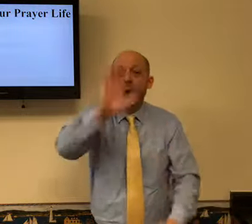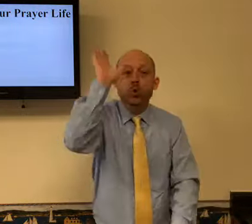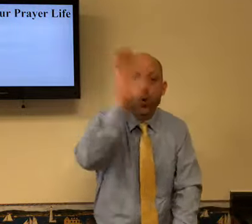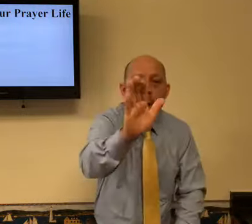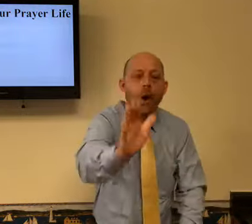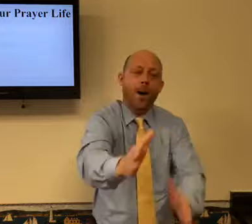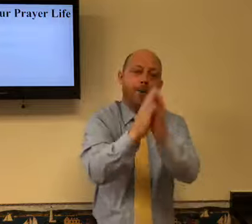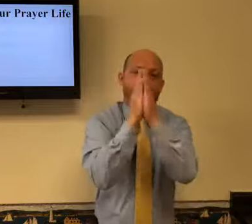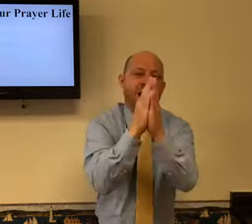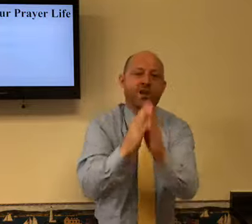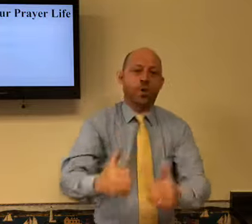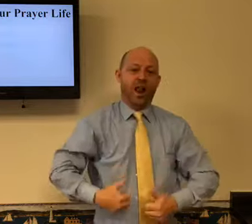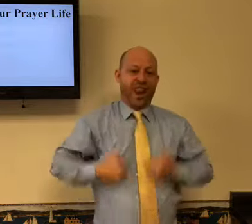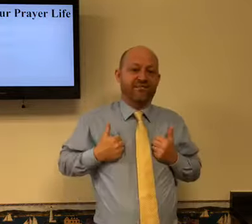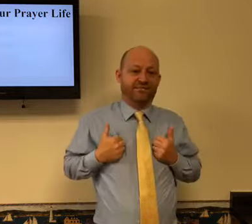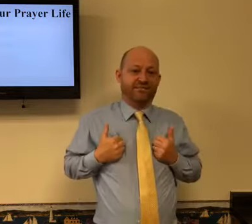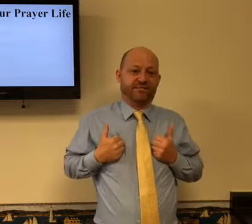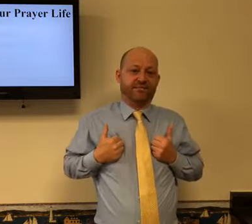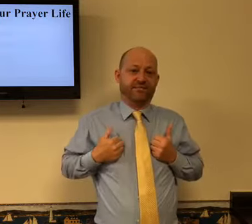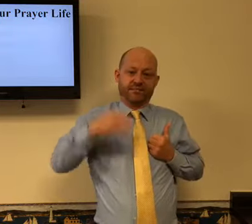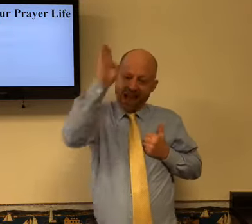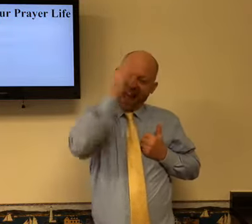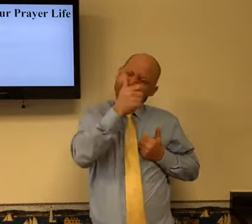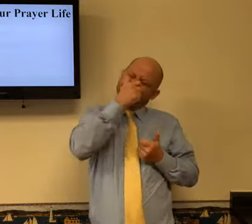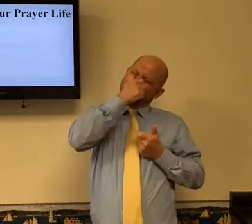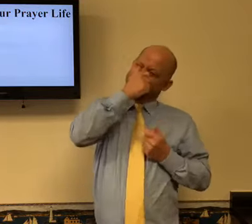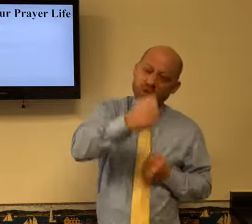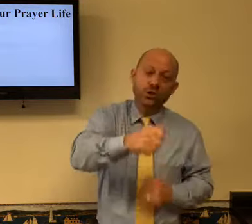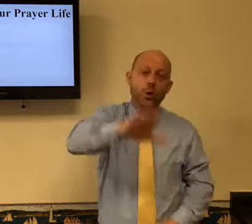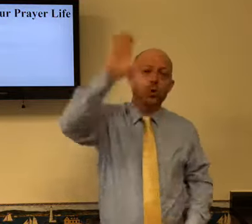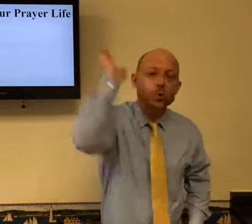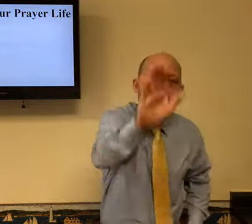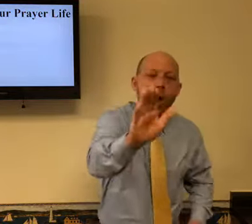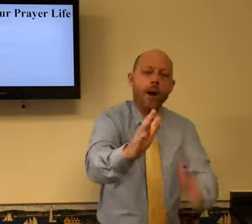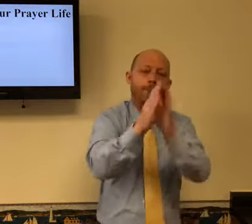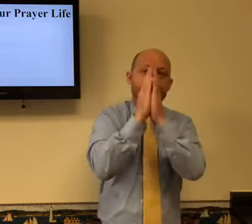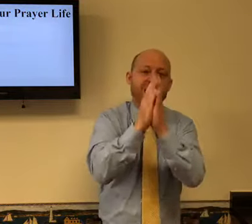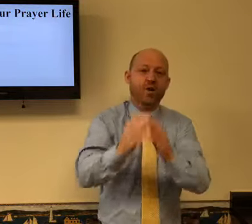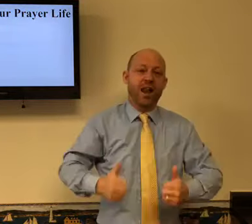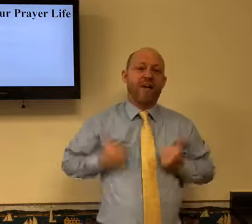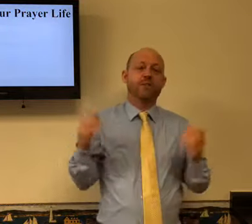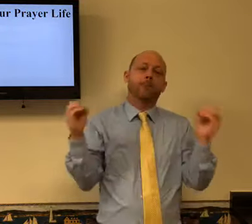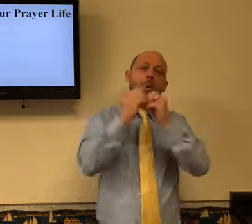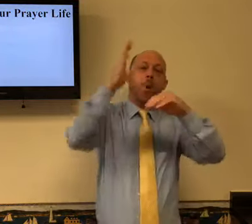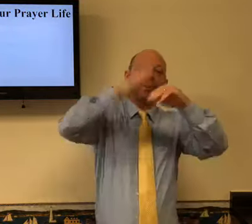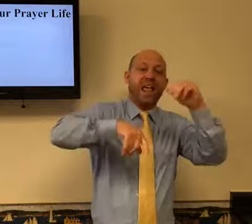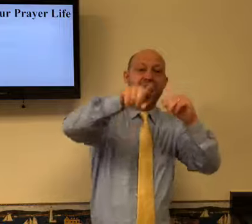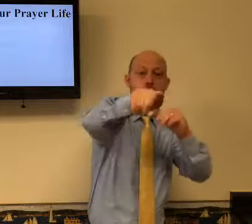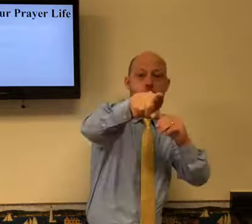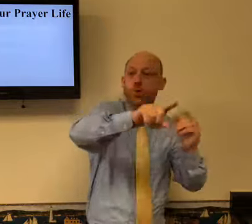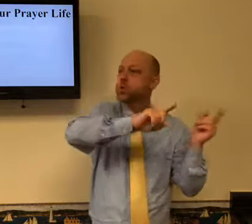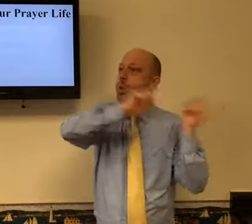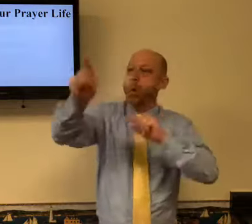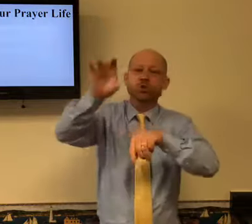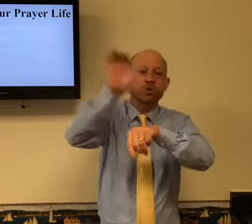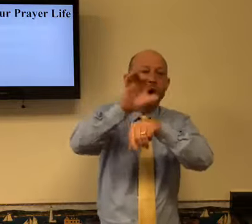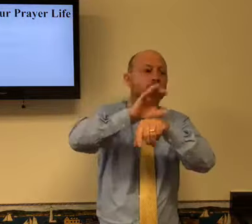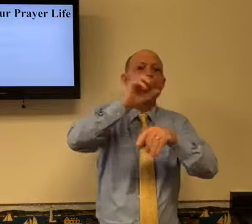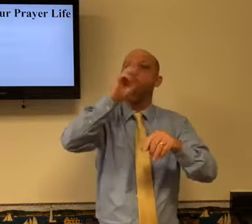God wants your prayer life. God is interested in your prayer life more than